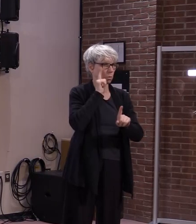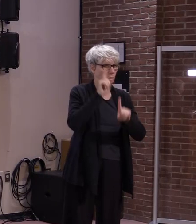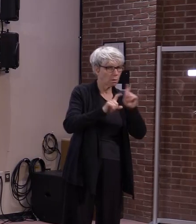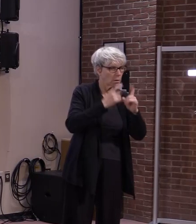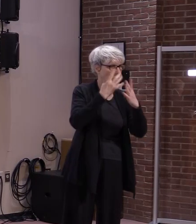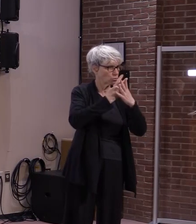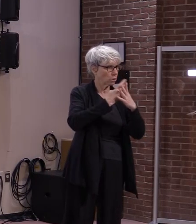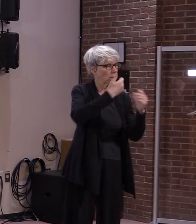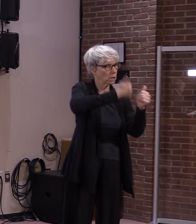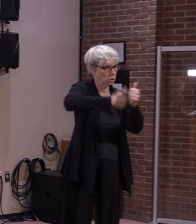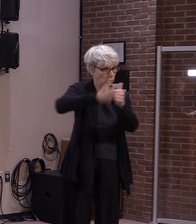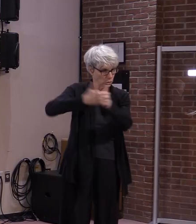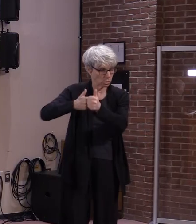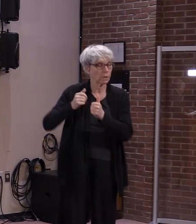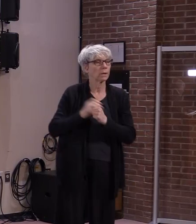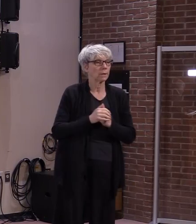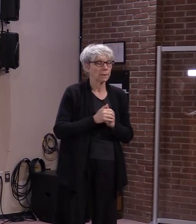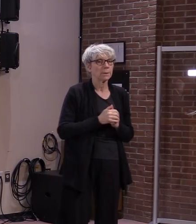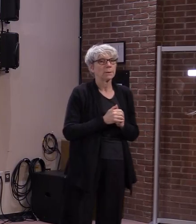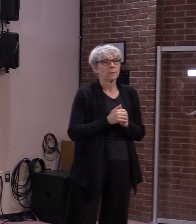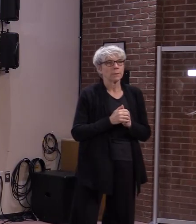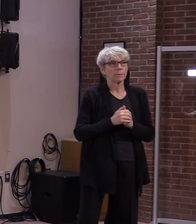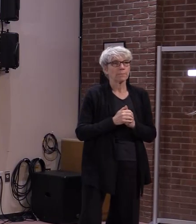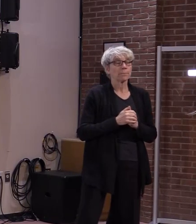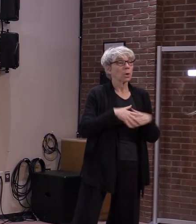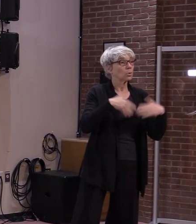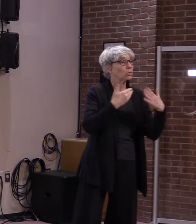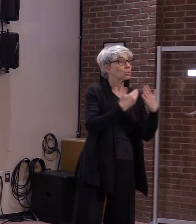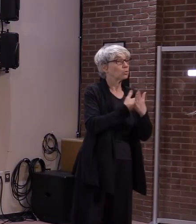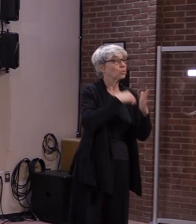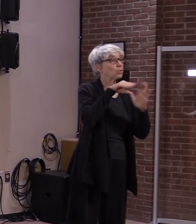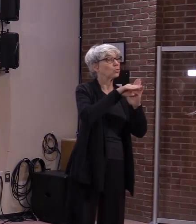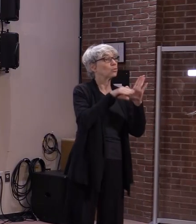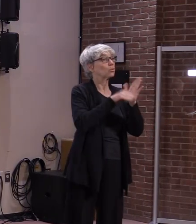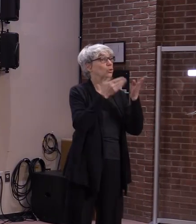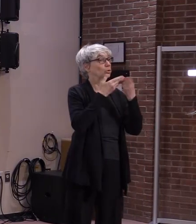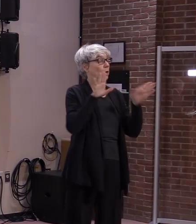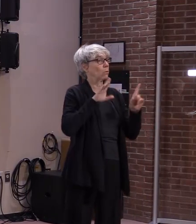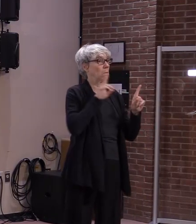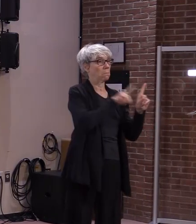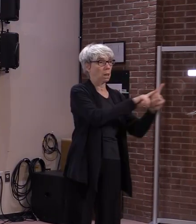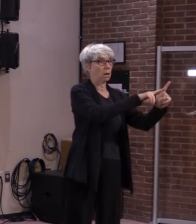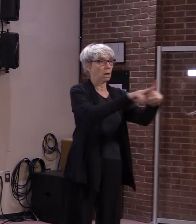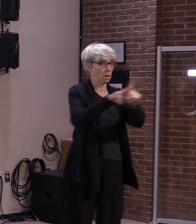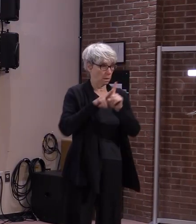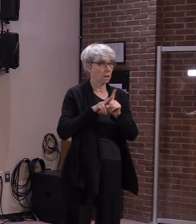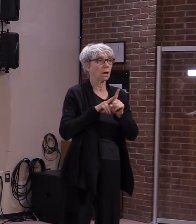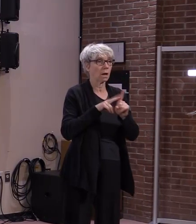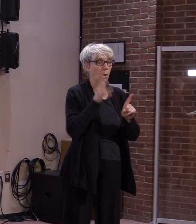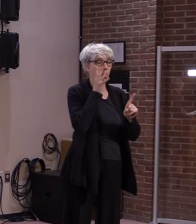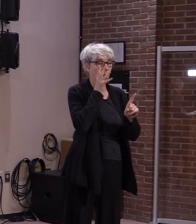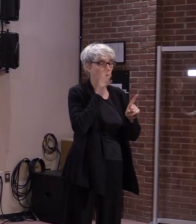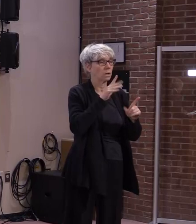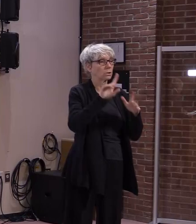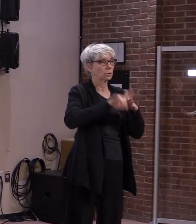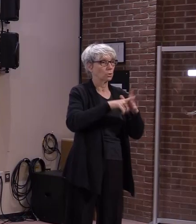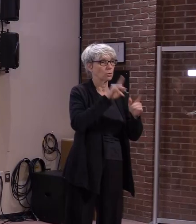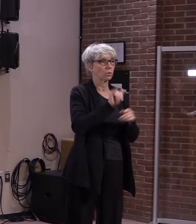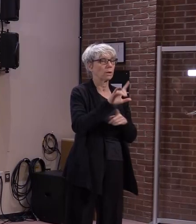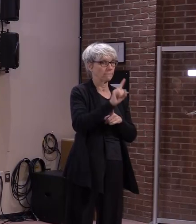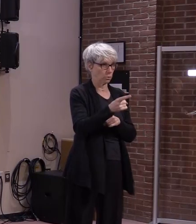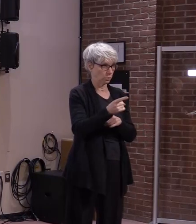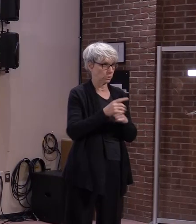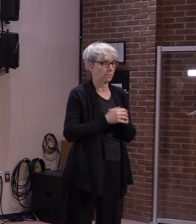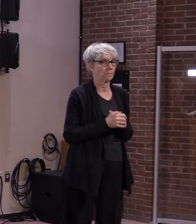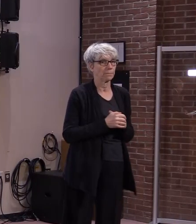intend to delay implementing the new eligibility criteria for the emergency housing plan. We have